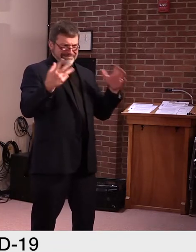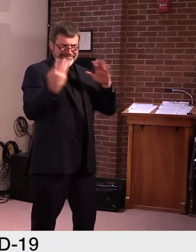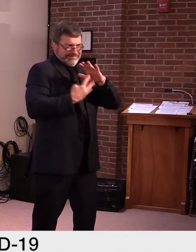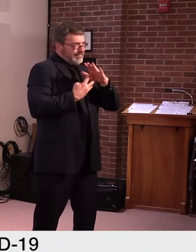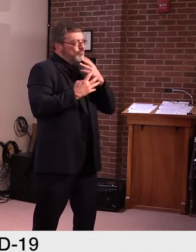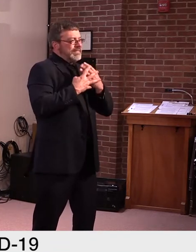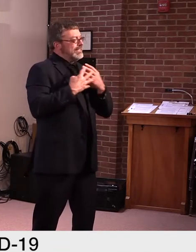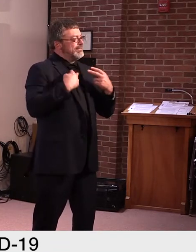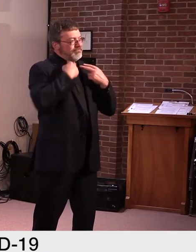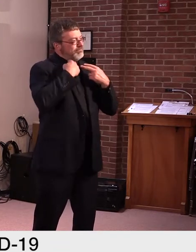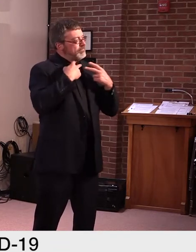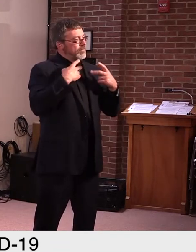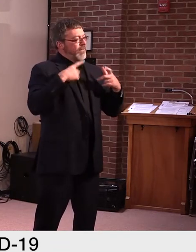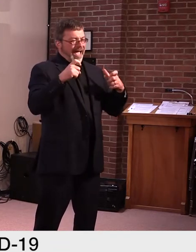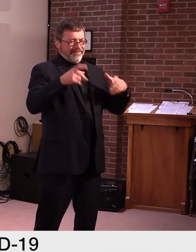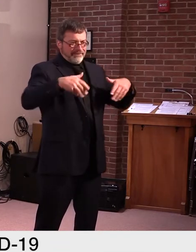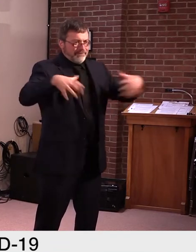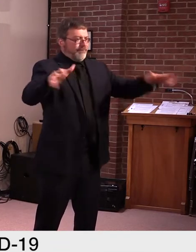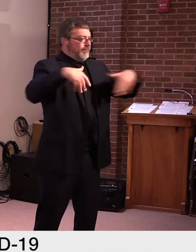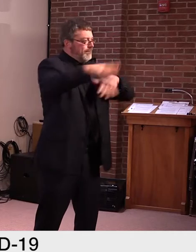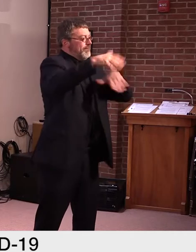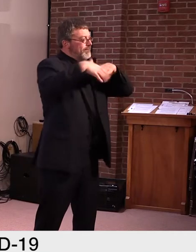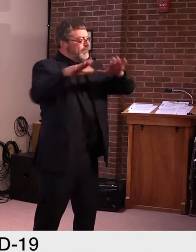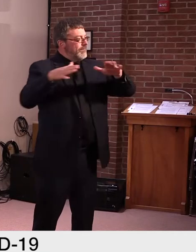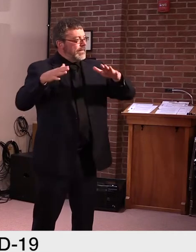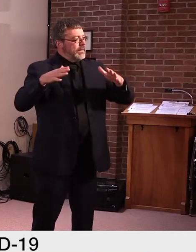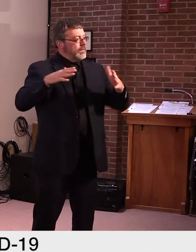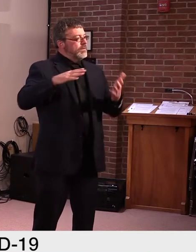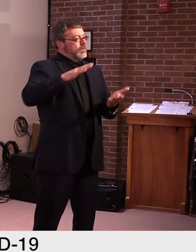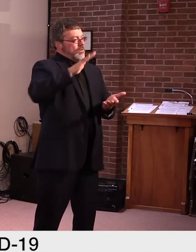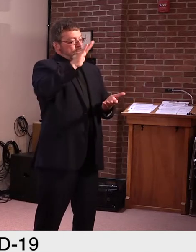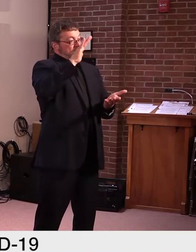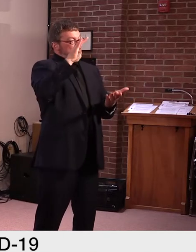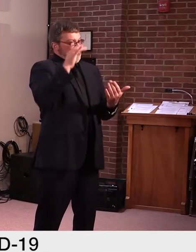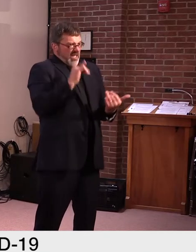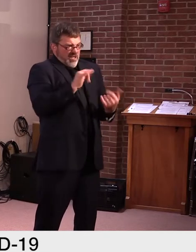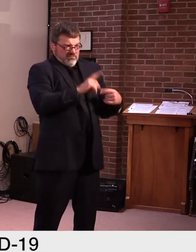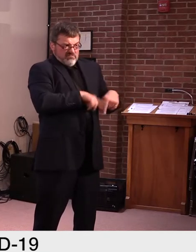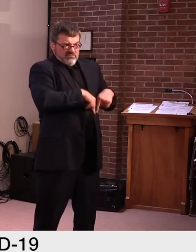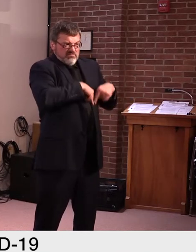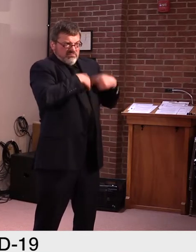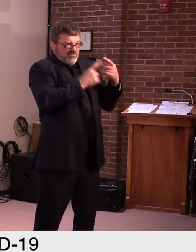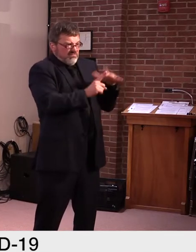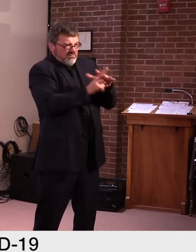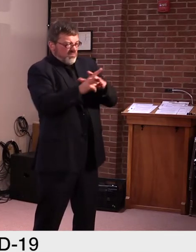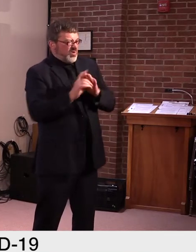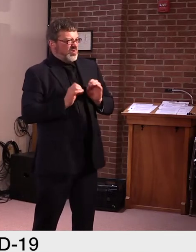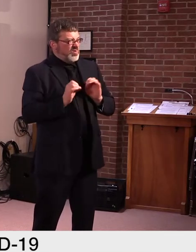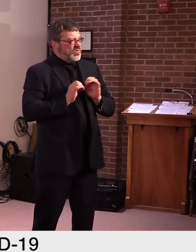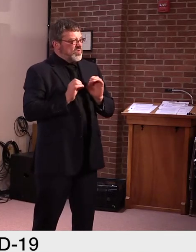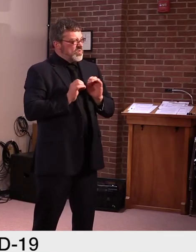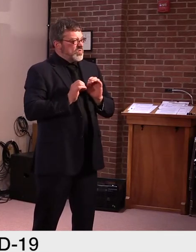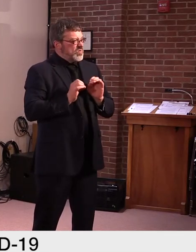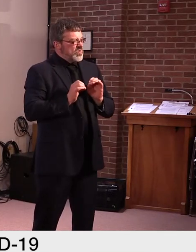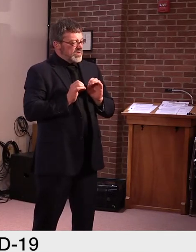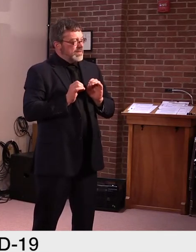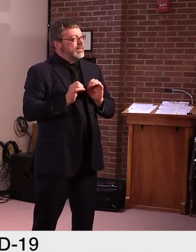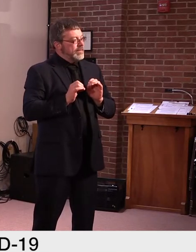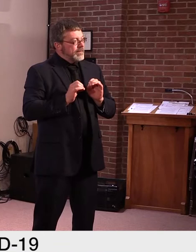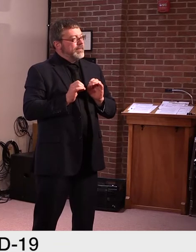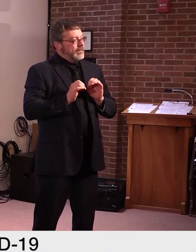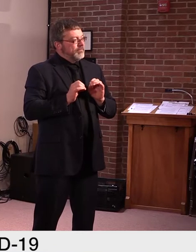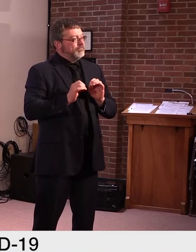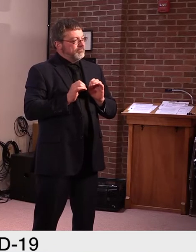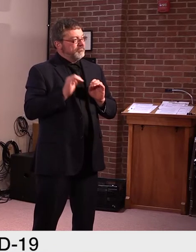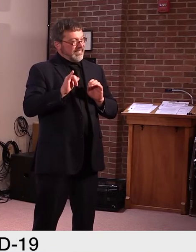also we've had sort of low case counts because, um, because during the height of the pandemic, the judicial system was